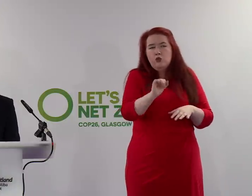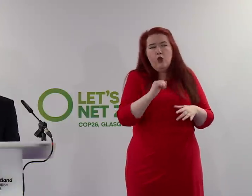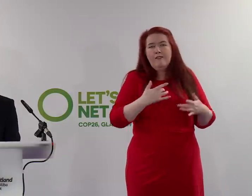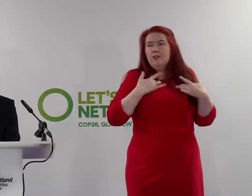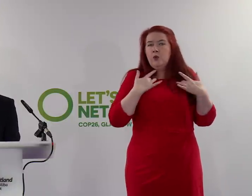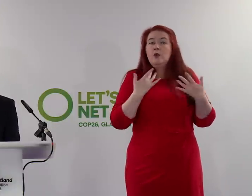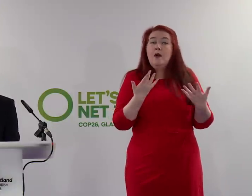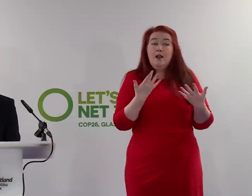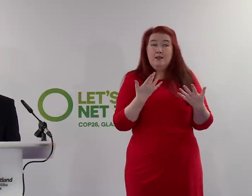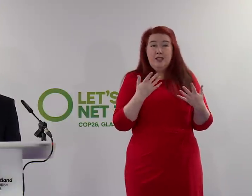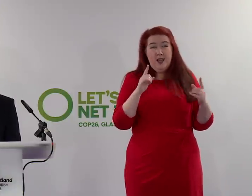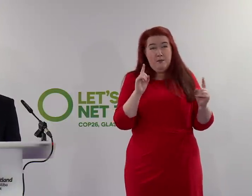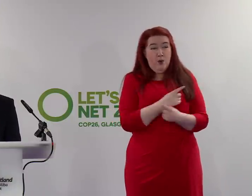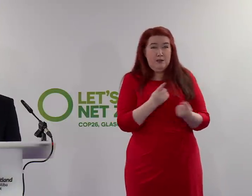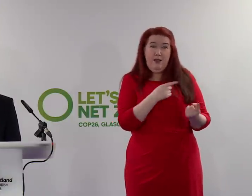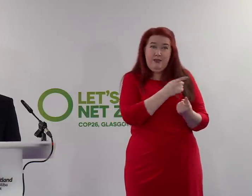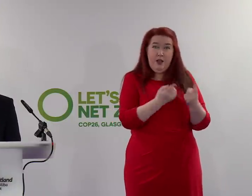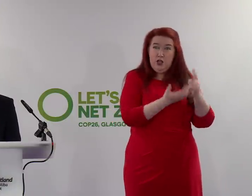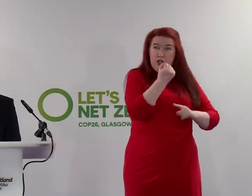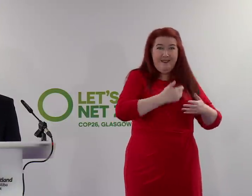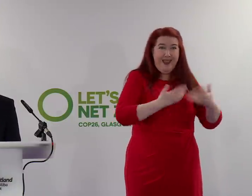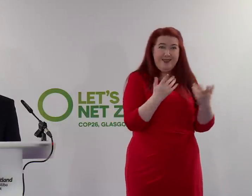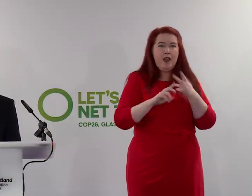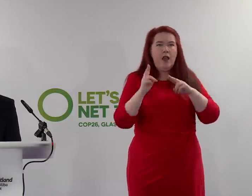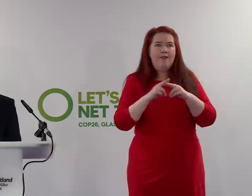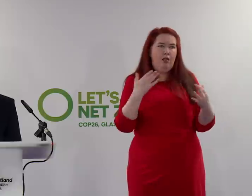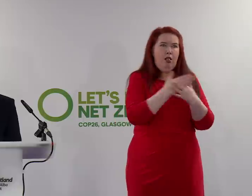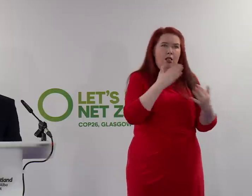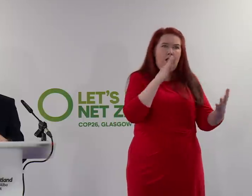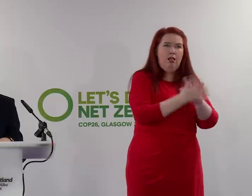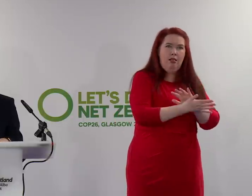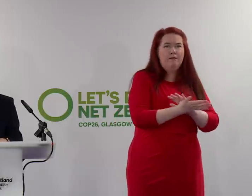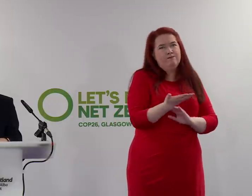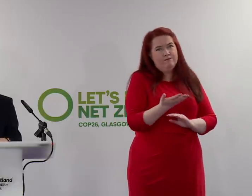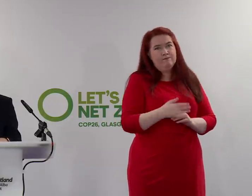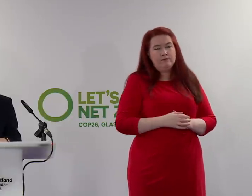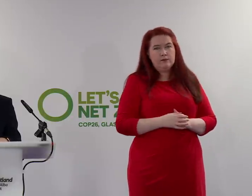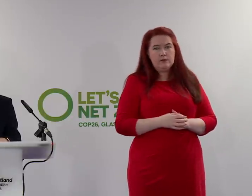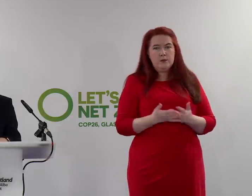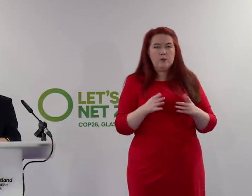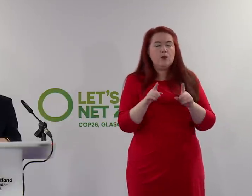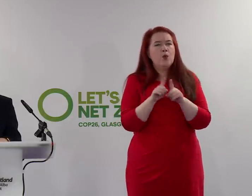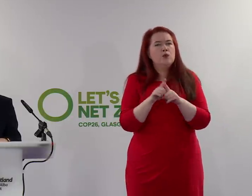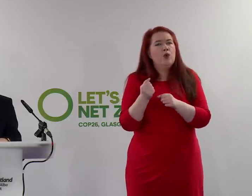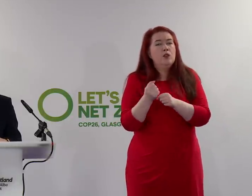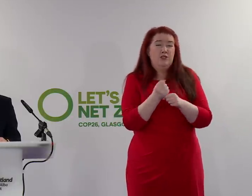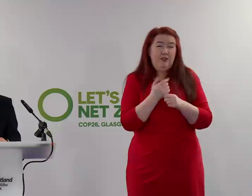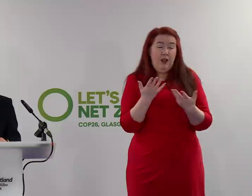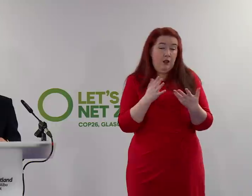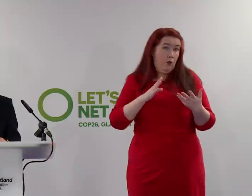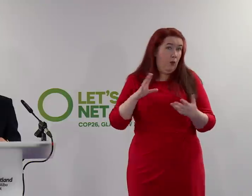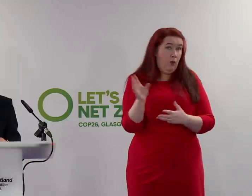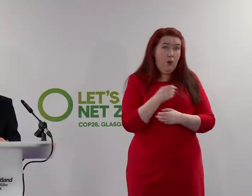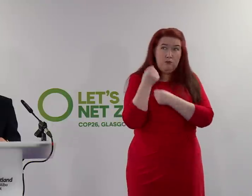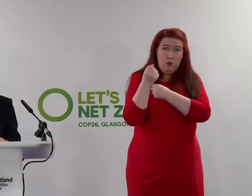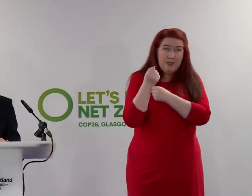progress will not be made if discussions are disrupted. And more generally, and this of course applies to all protests,